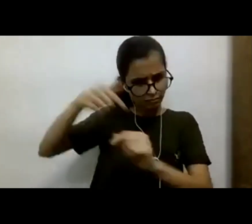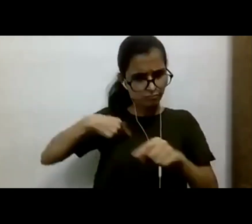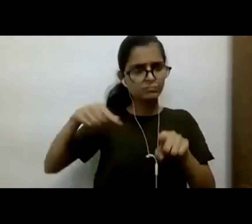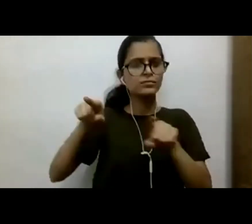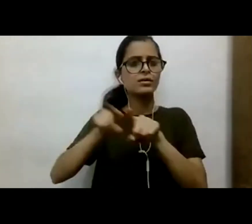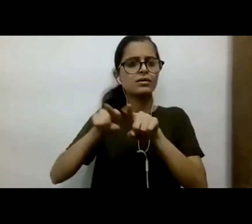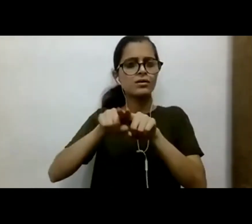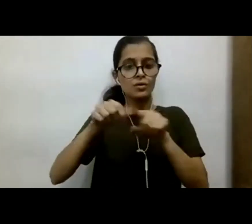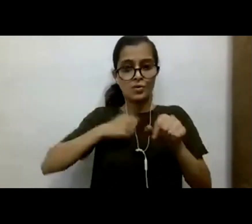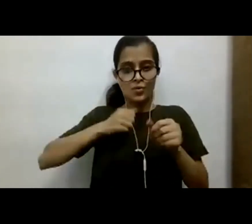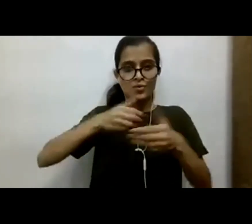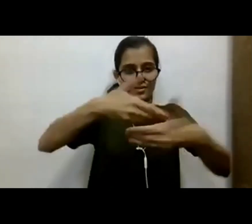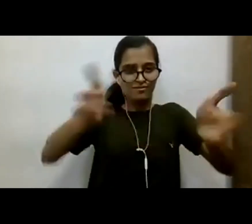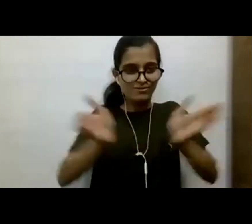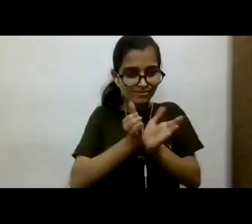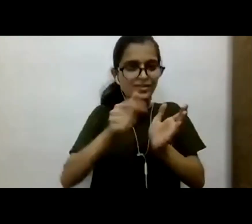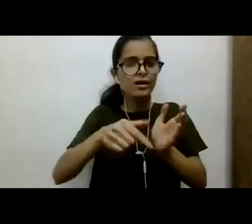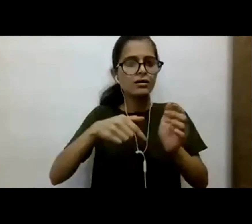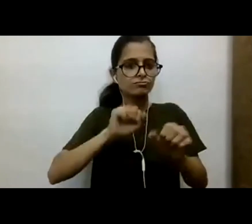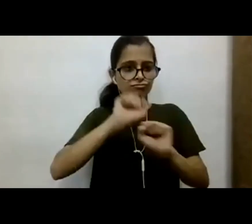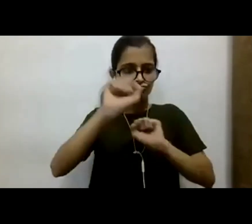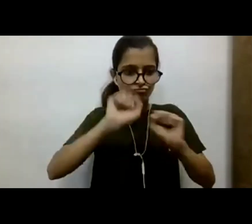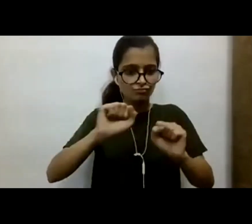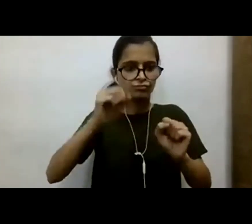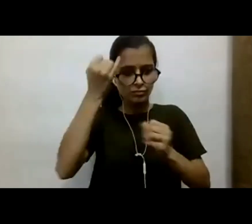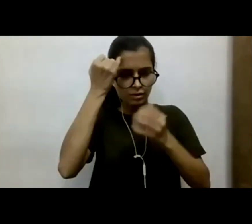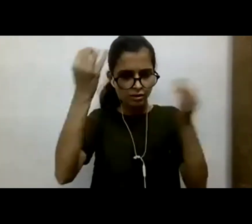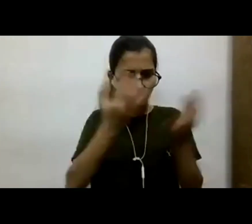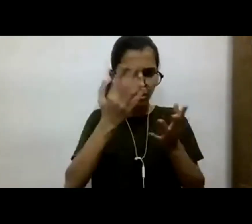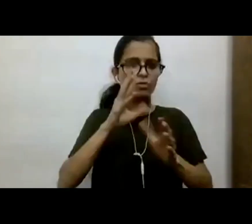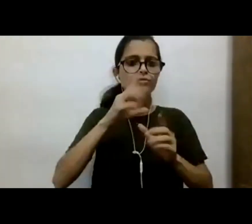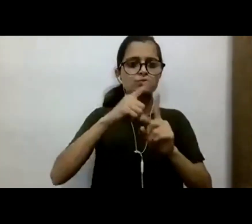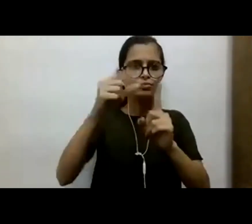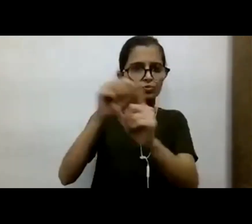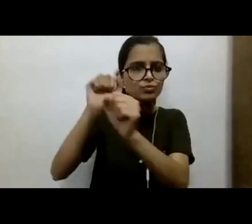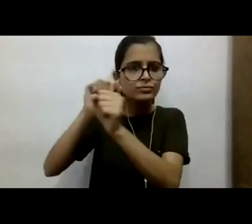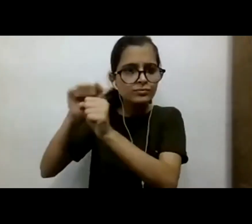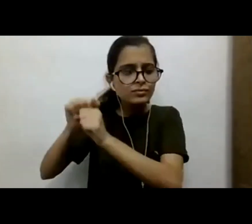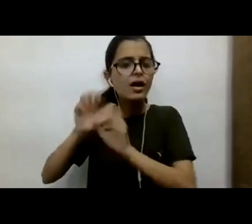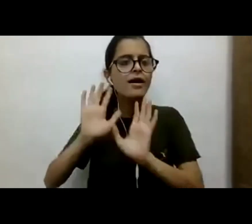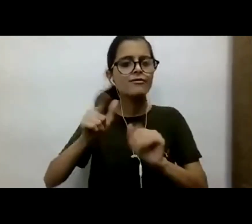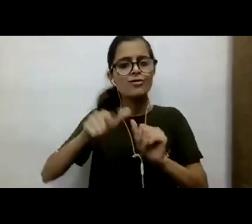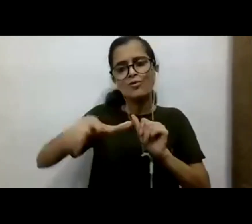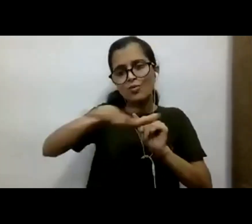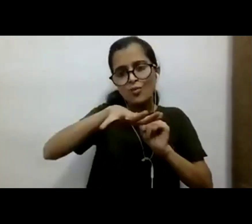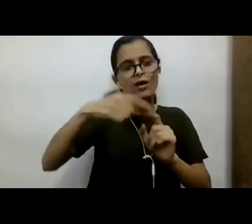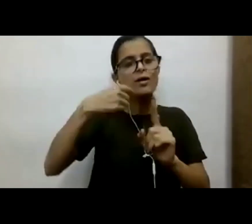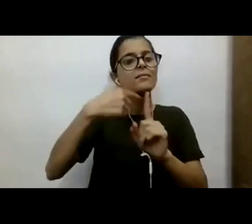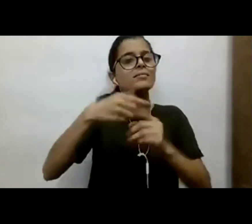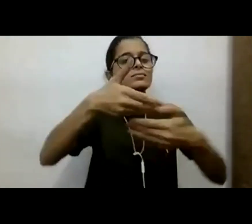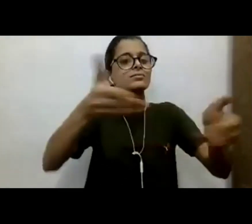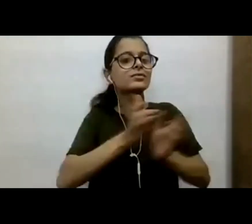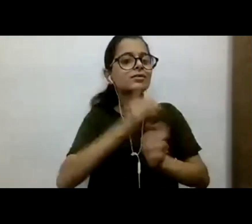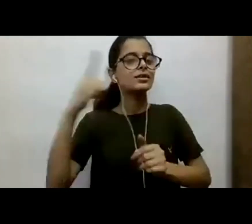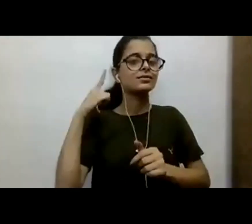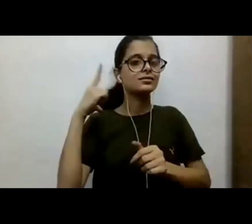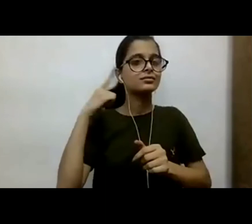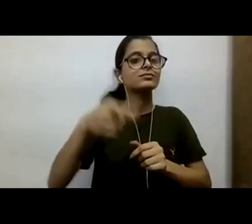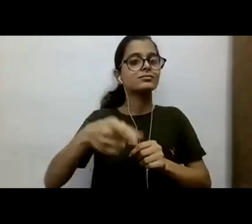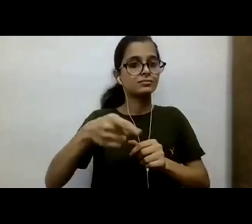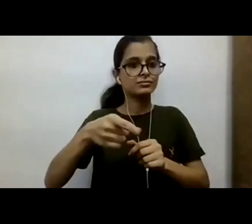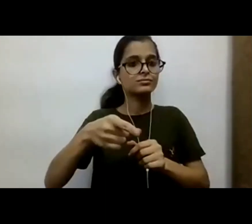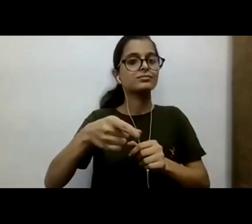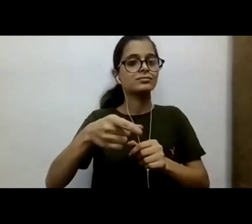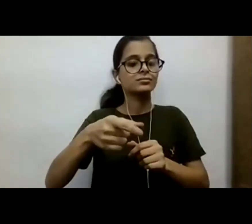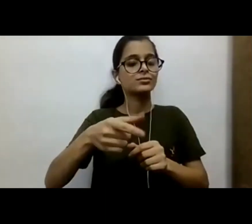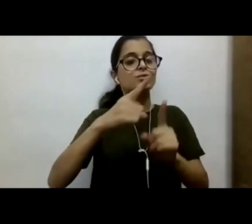seed community kind of initiative, wherein we bring the locals and the community leaders to government officials, and make them